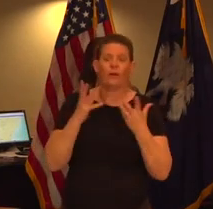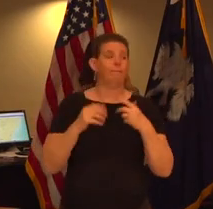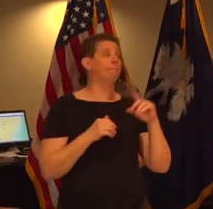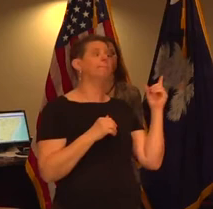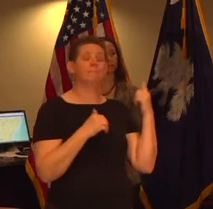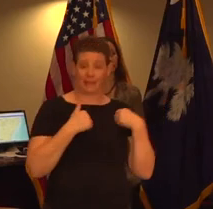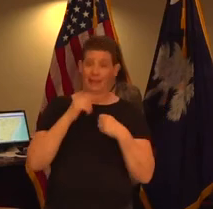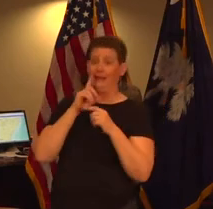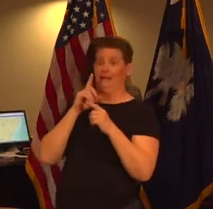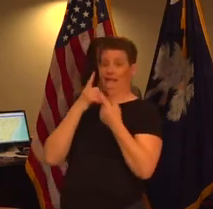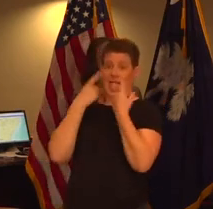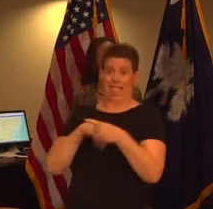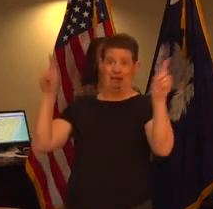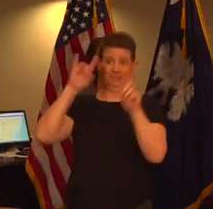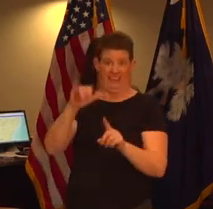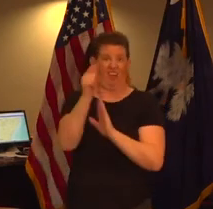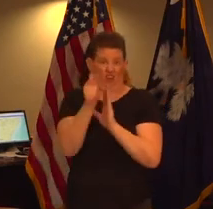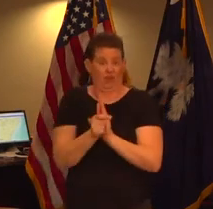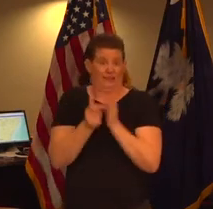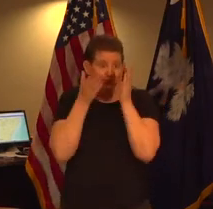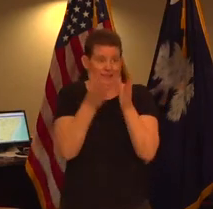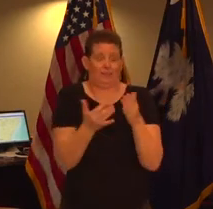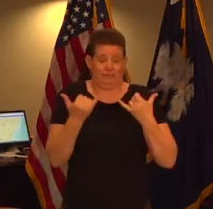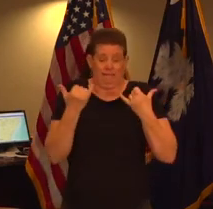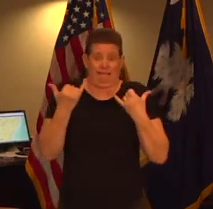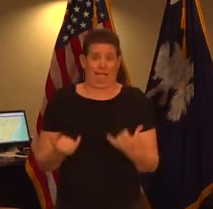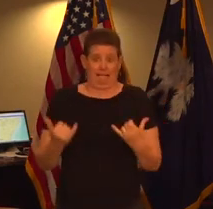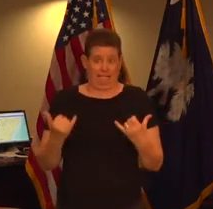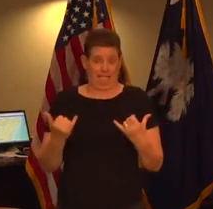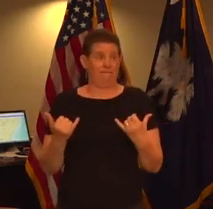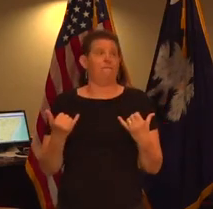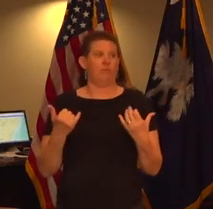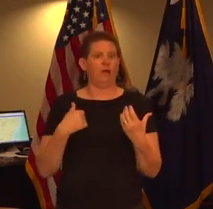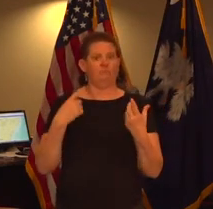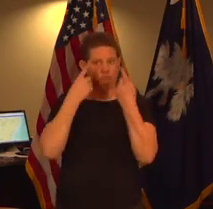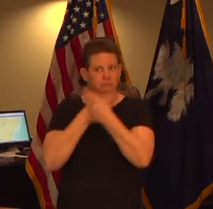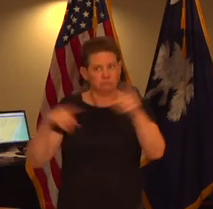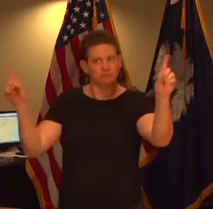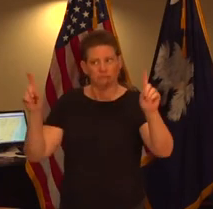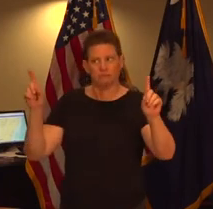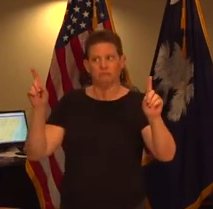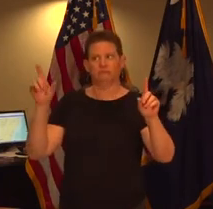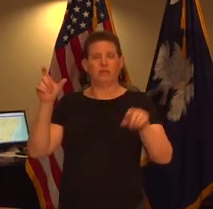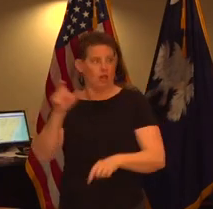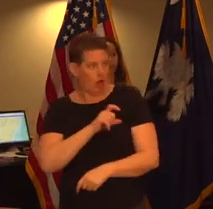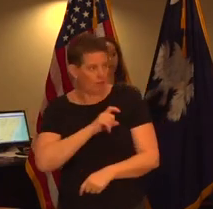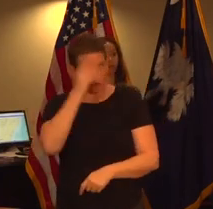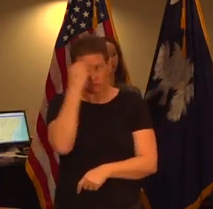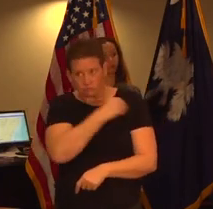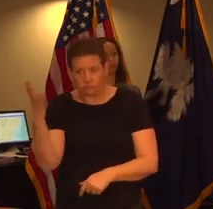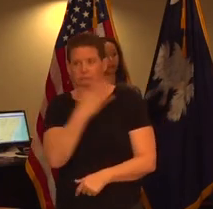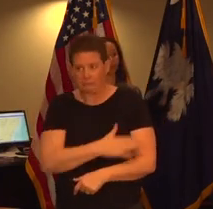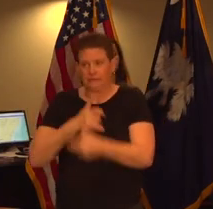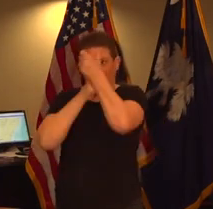presence of that law then this is i'm asking law enforcement officers to to be be sure they understand that they they can implement